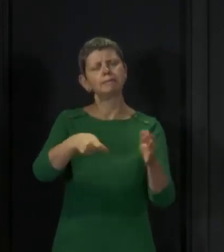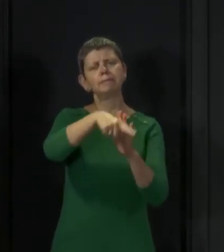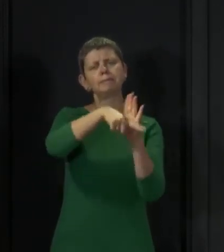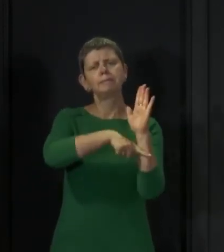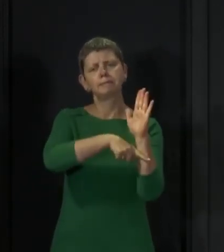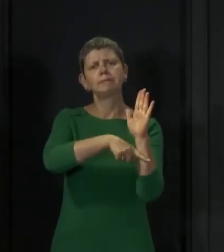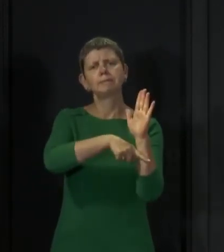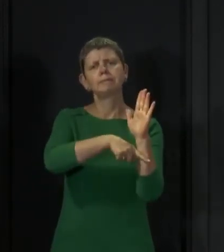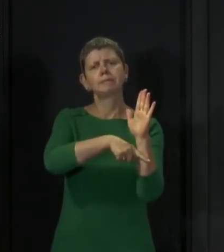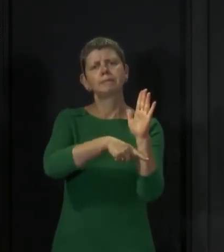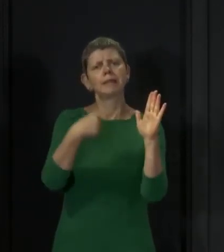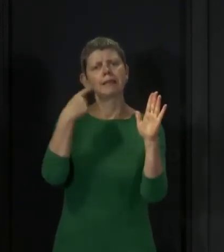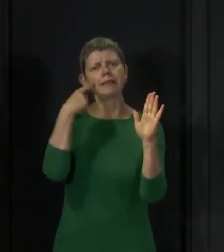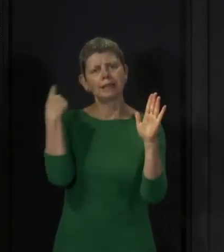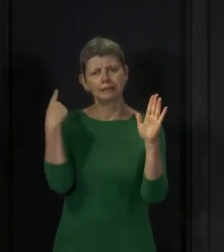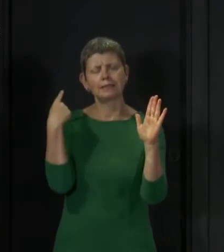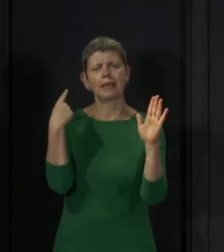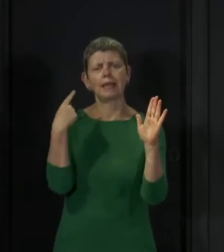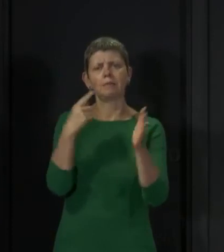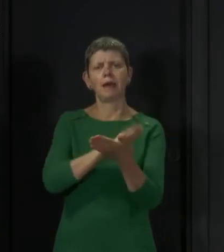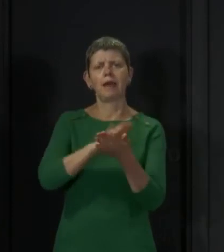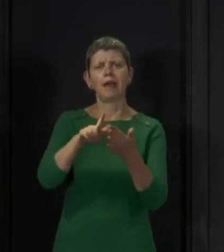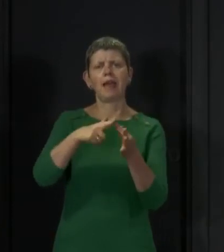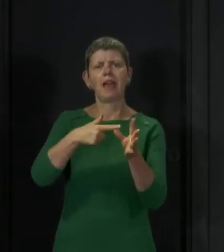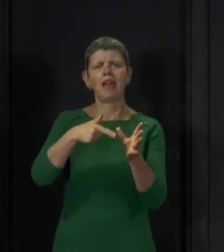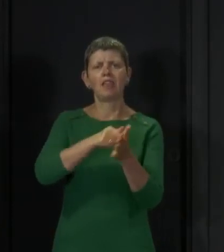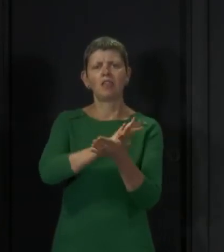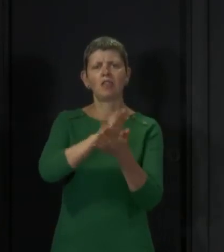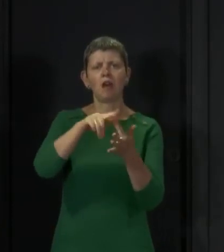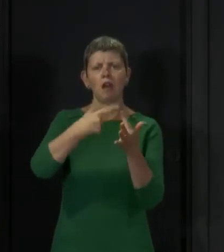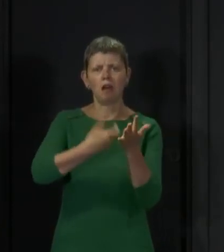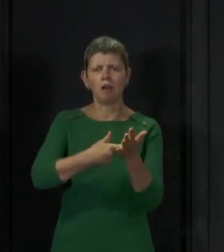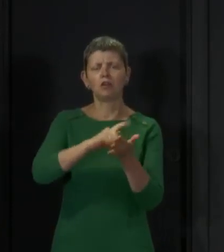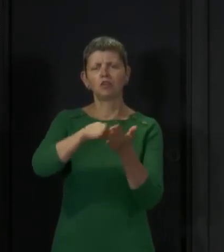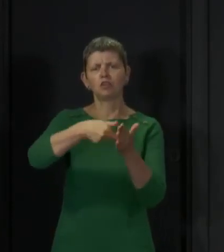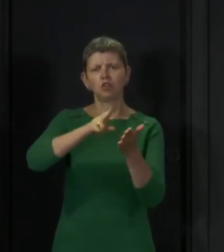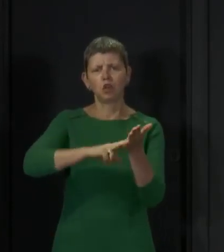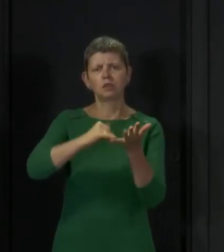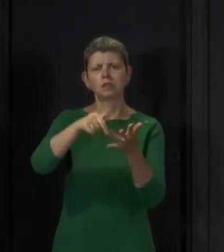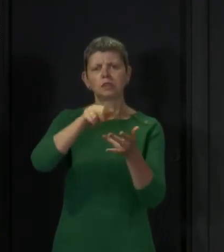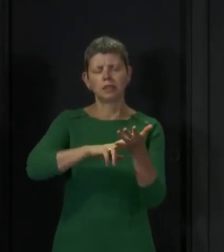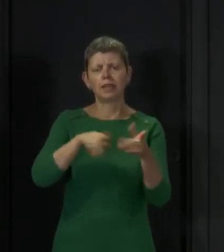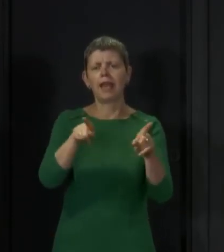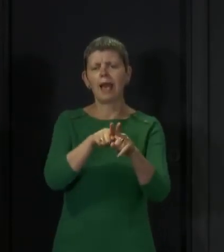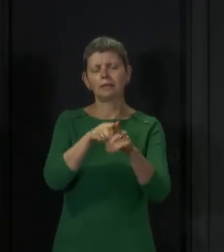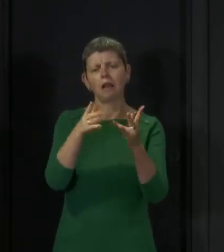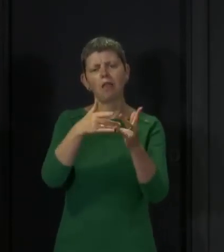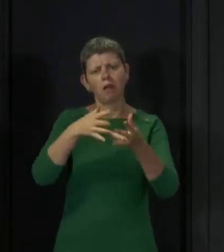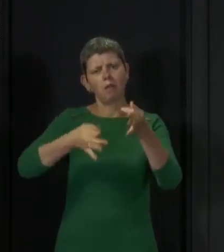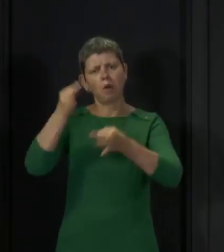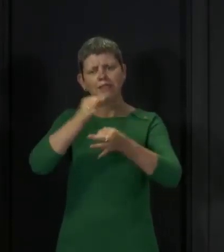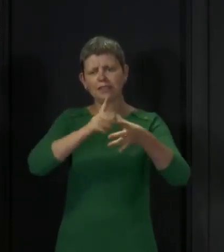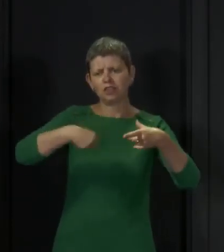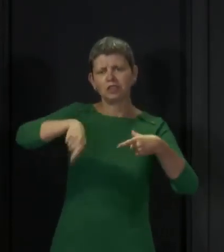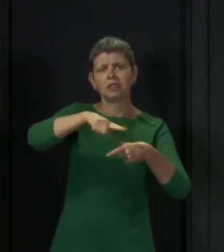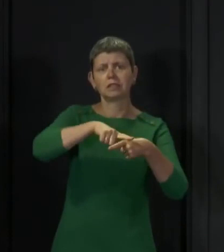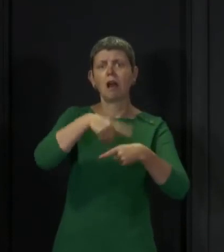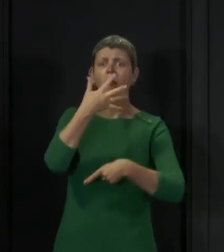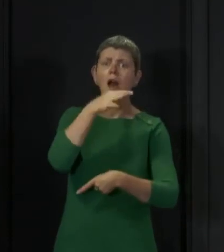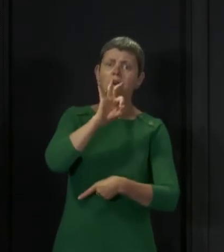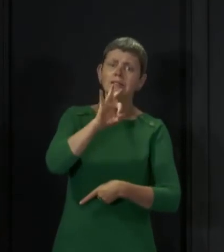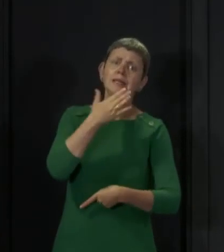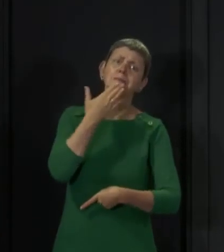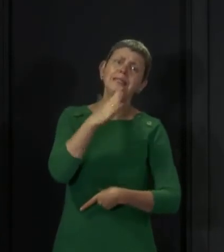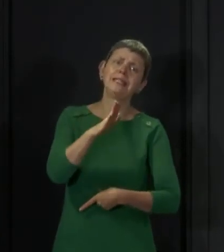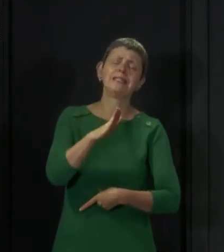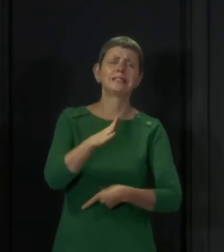Carrie Johnson, Sheikh Ubayo's sister, and by Hamza Yusuf, Anas Sarwar and Amar Anwar, asking people to protest in different